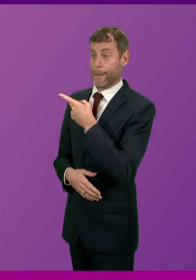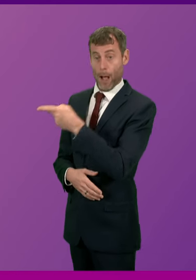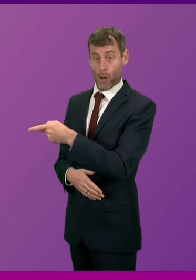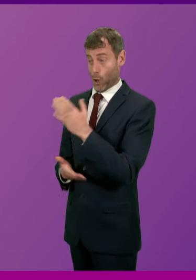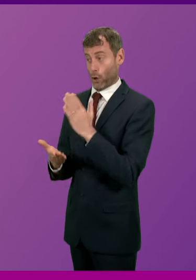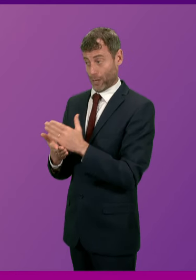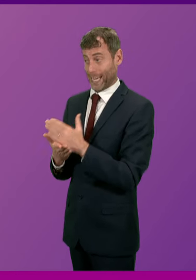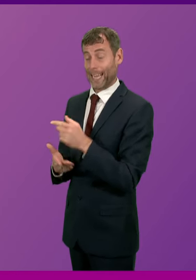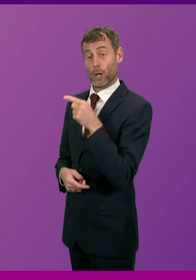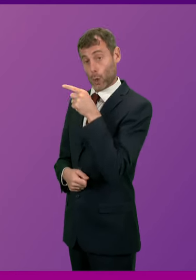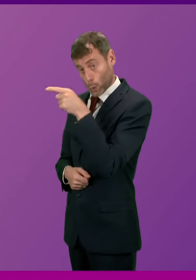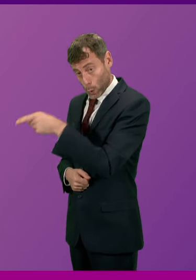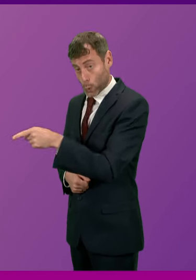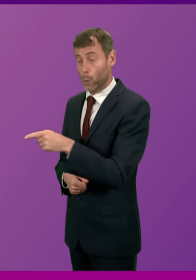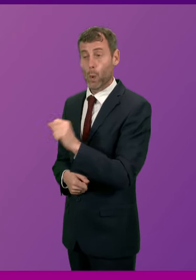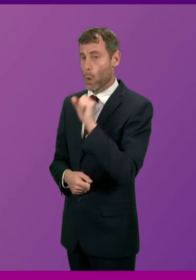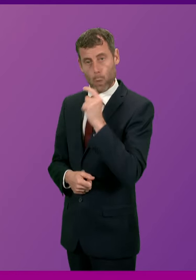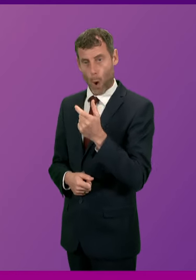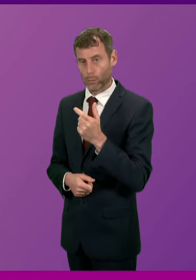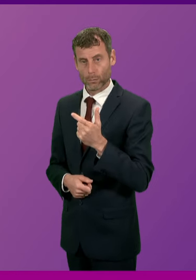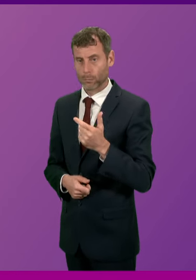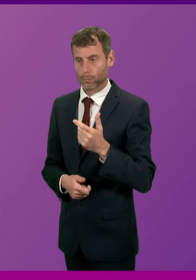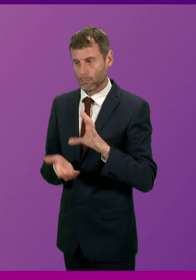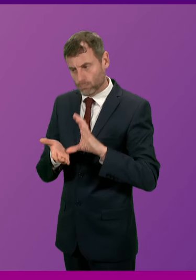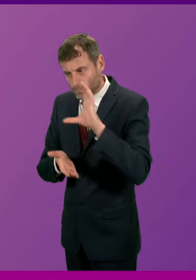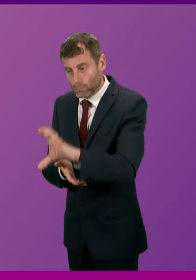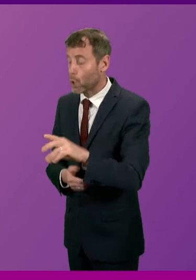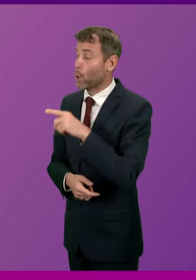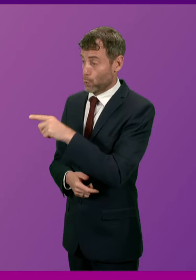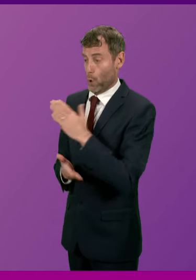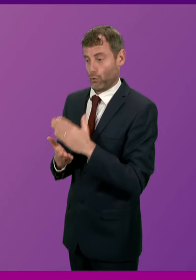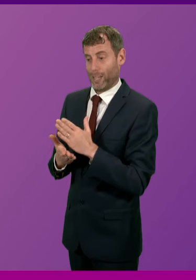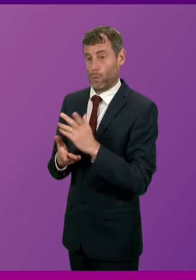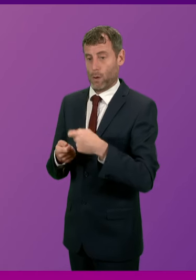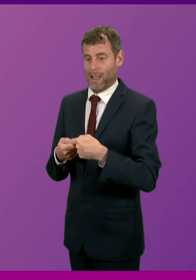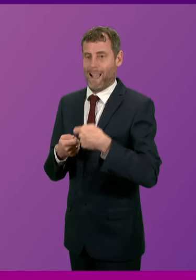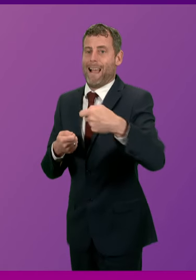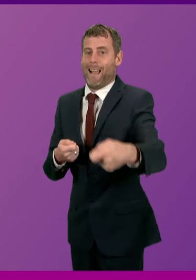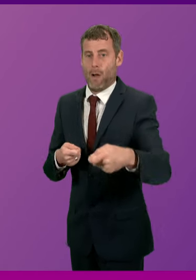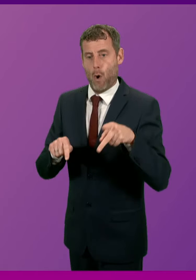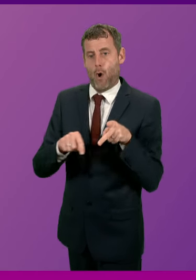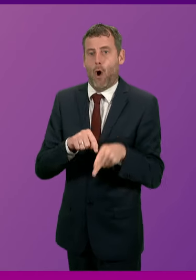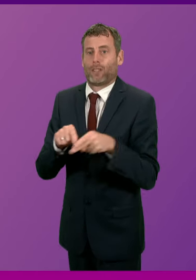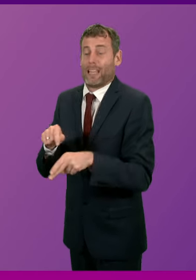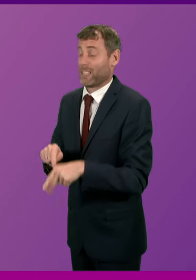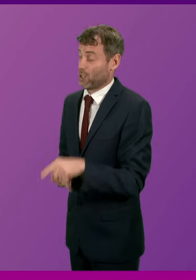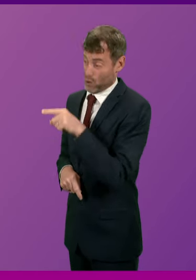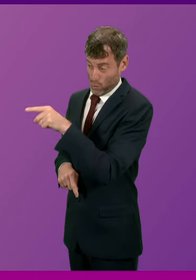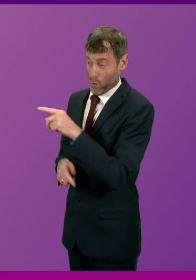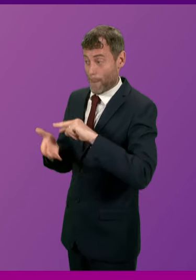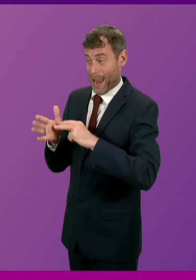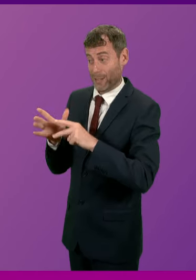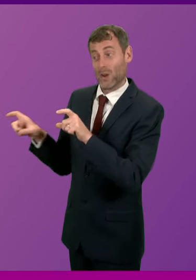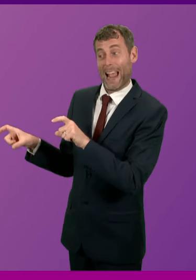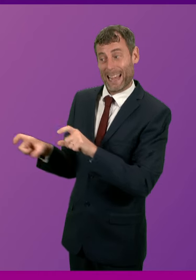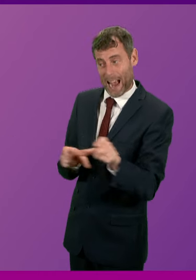carry on so there'll be no new money coming along the track, prolonged austerity, continuing where the Tories have left off